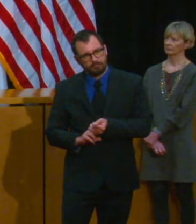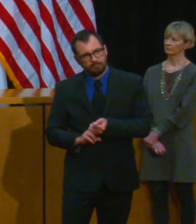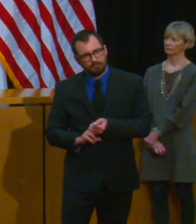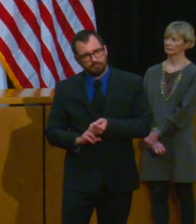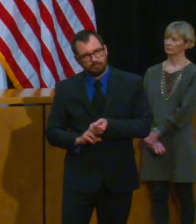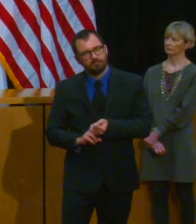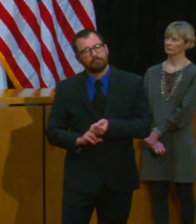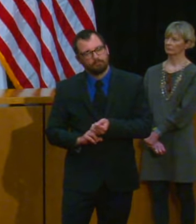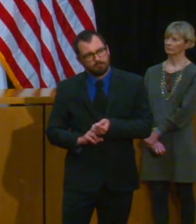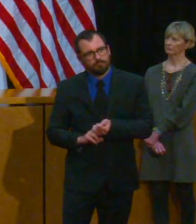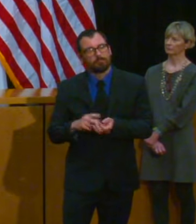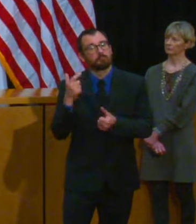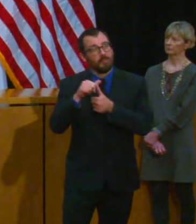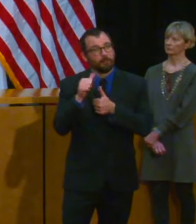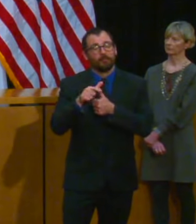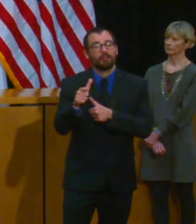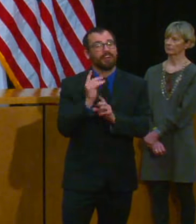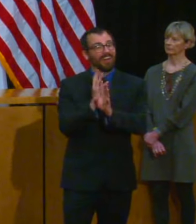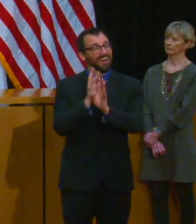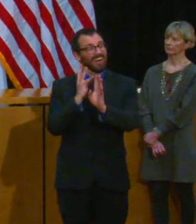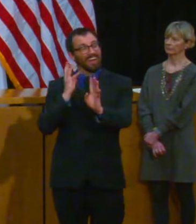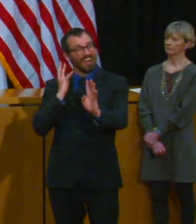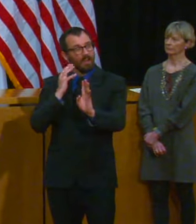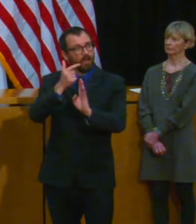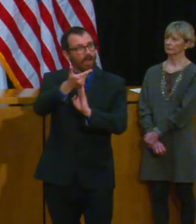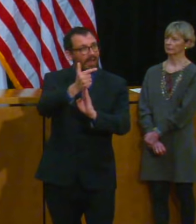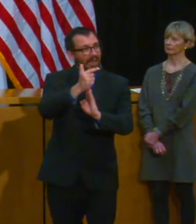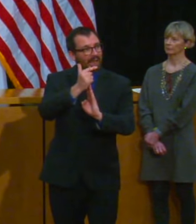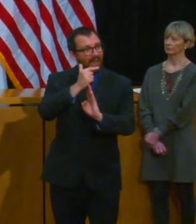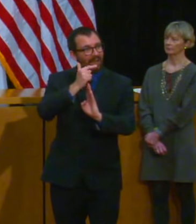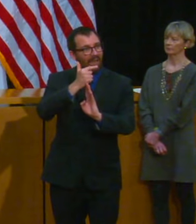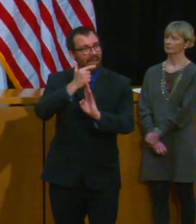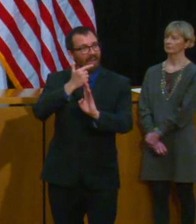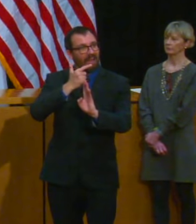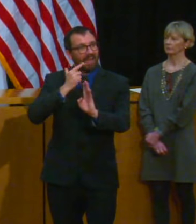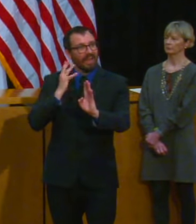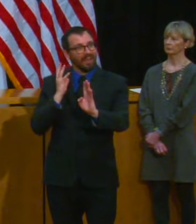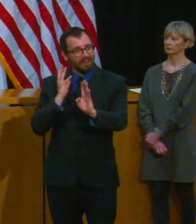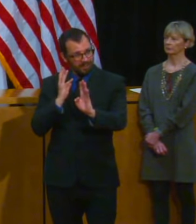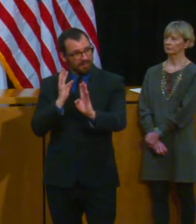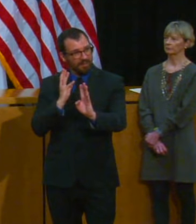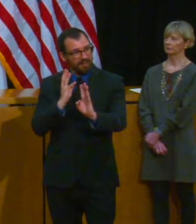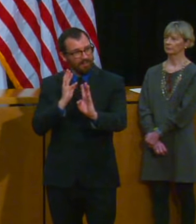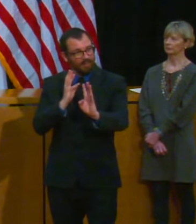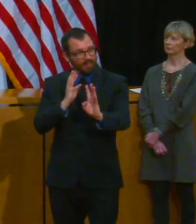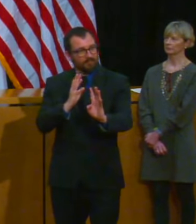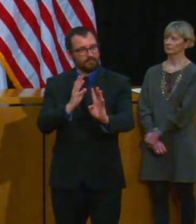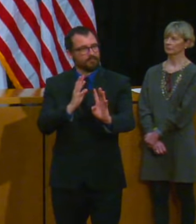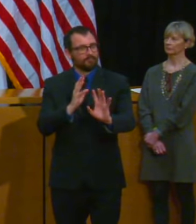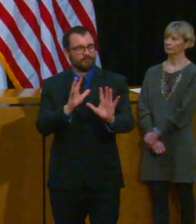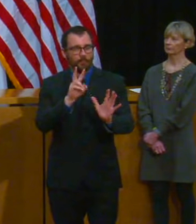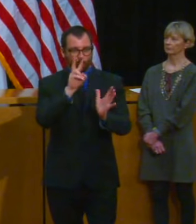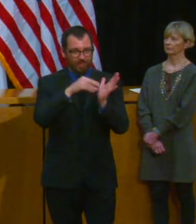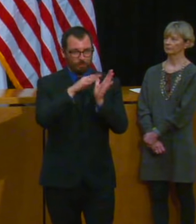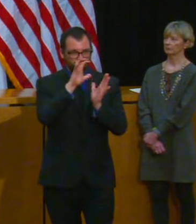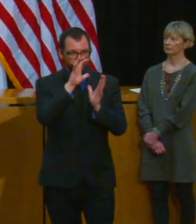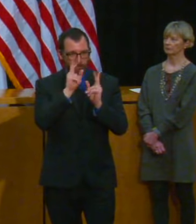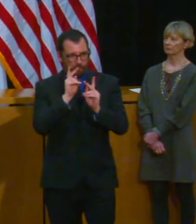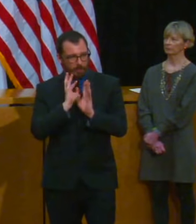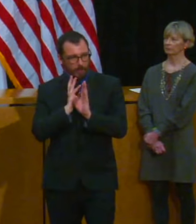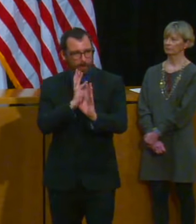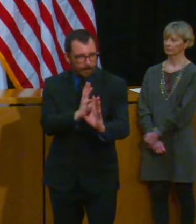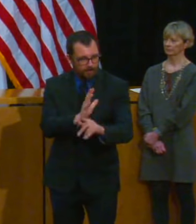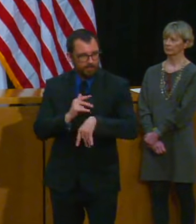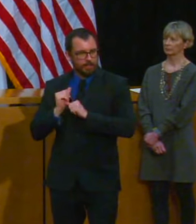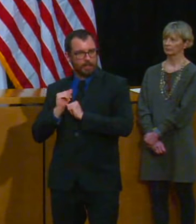raise your hand and everybody goes back to work on the same day in the same way that they did before so as